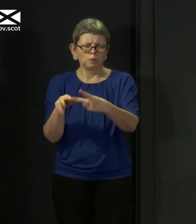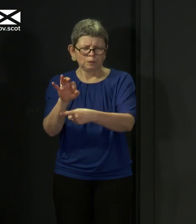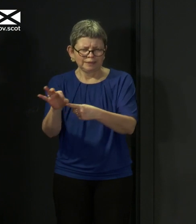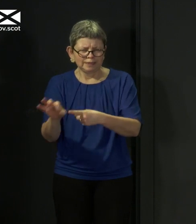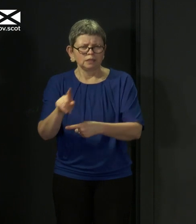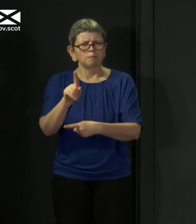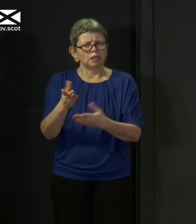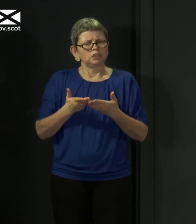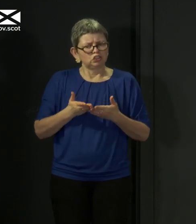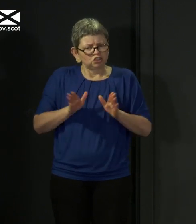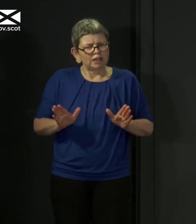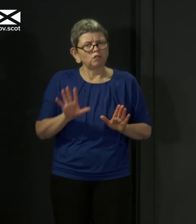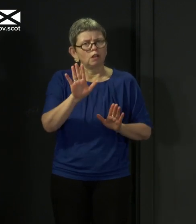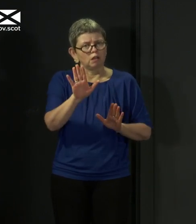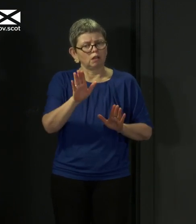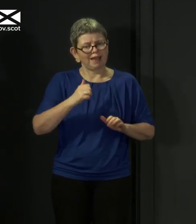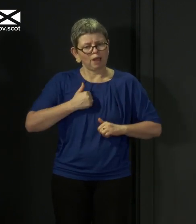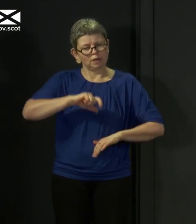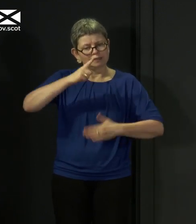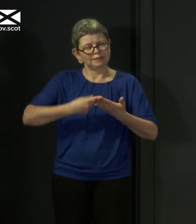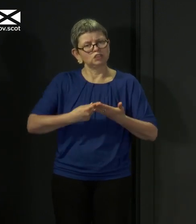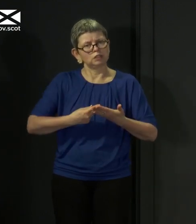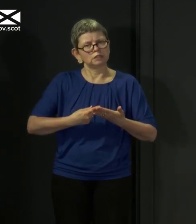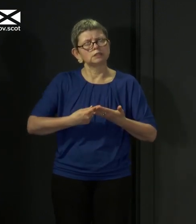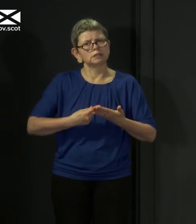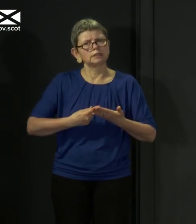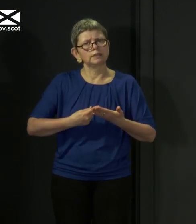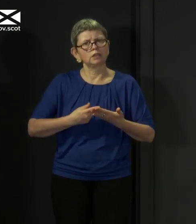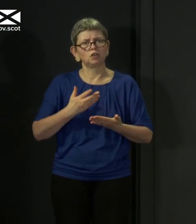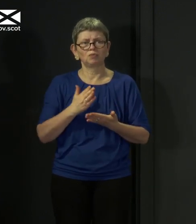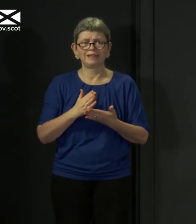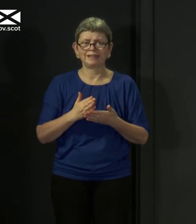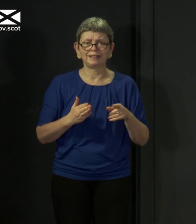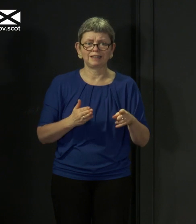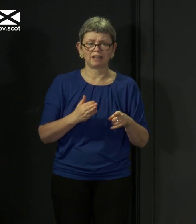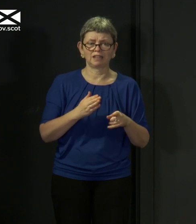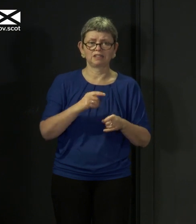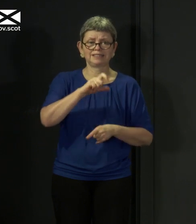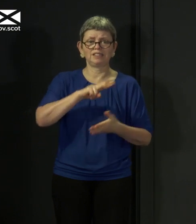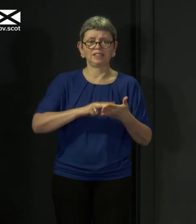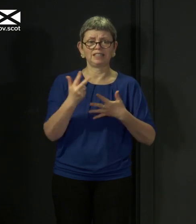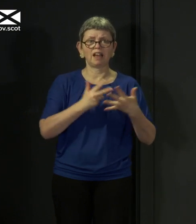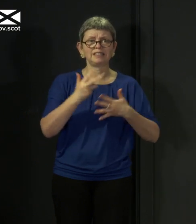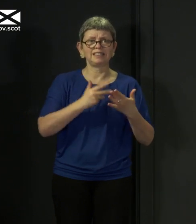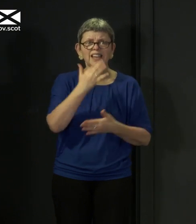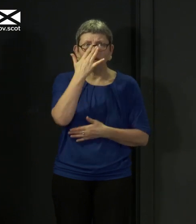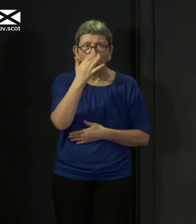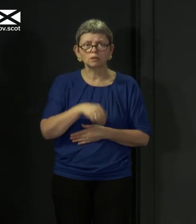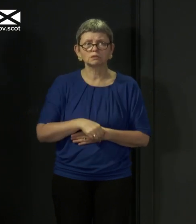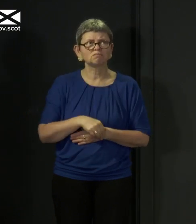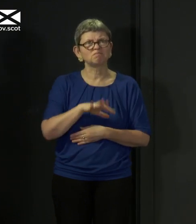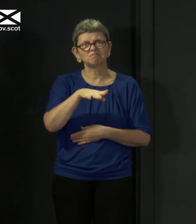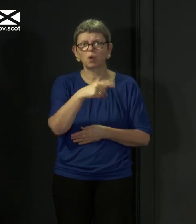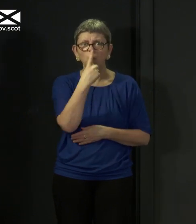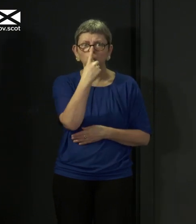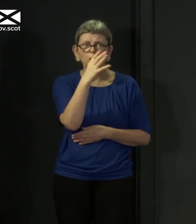important though they are. But in general, the fact that this virus is still just over 100 days old, the fact that there is a lot we still don't know about it,